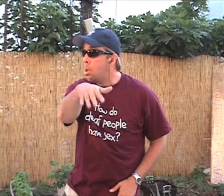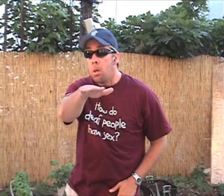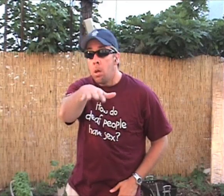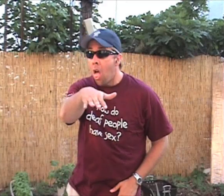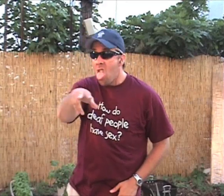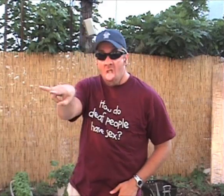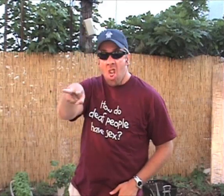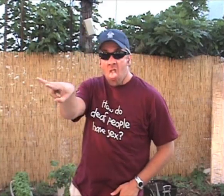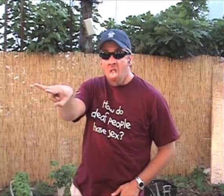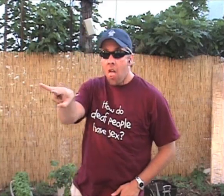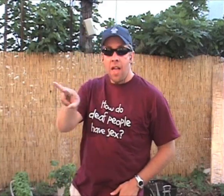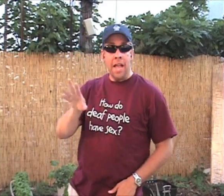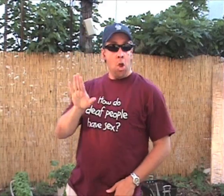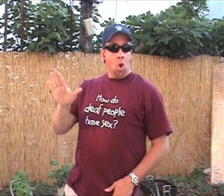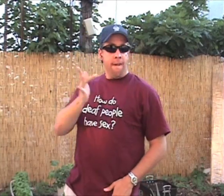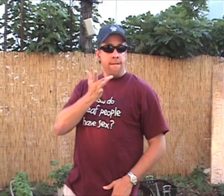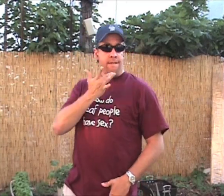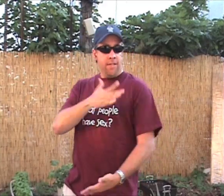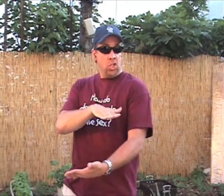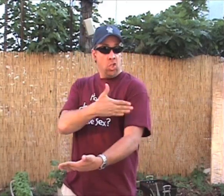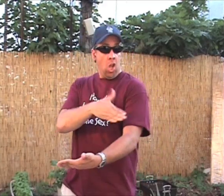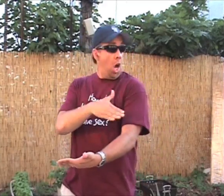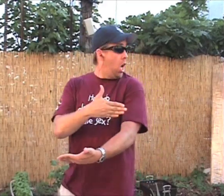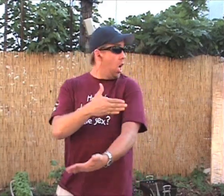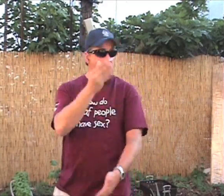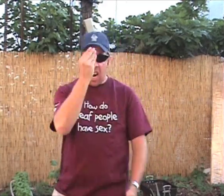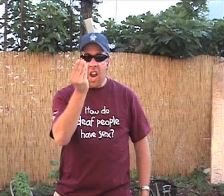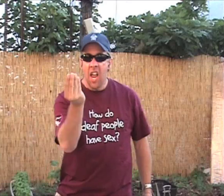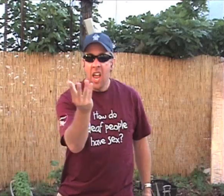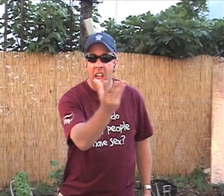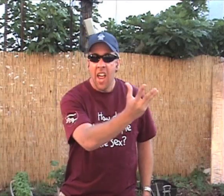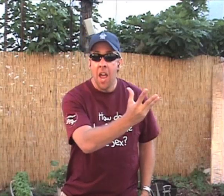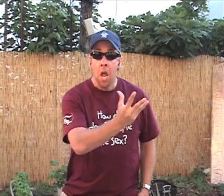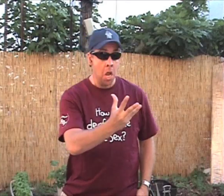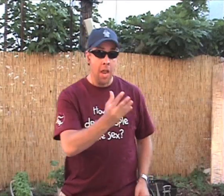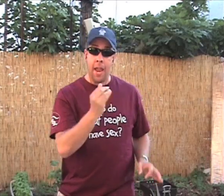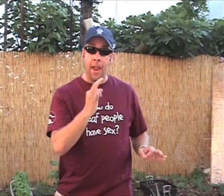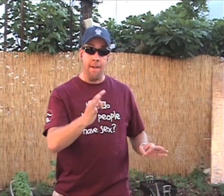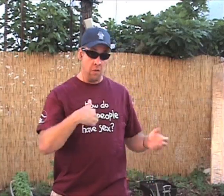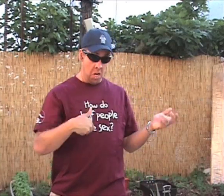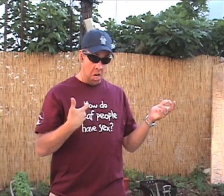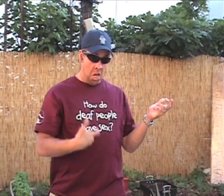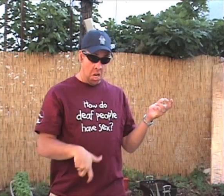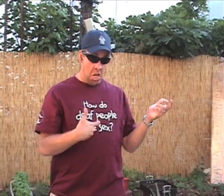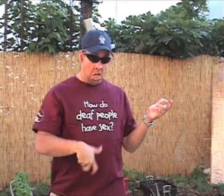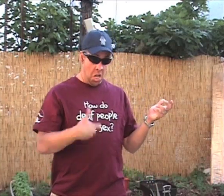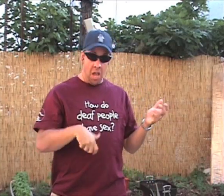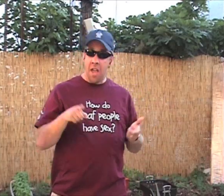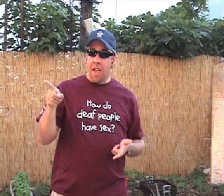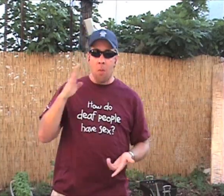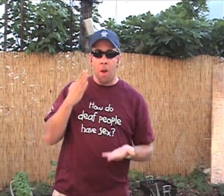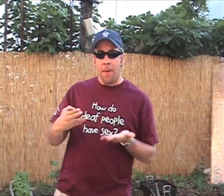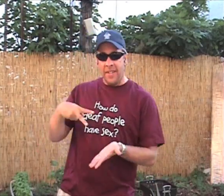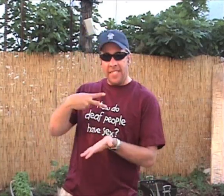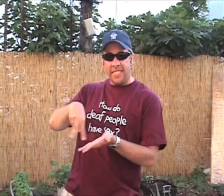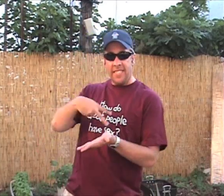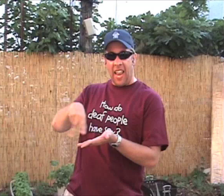Alright boys This is her favorite song, you know that, right? So we play it good and loud She might get up and dance again